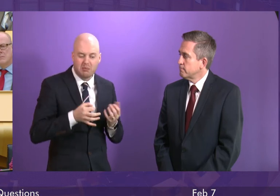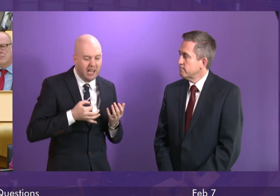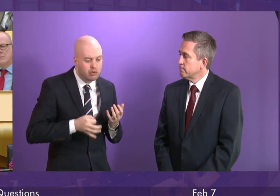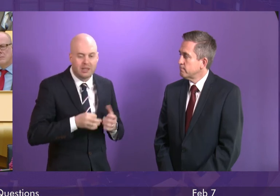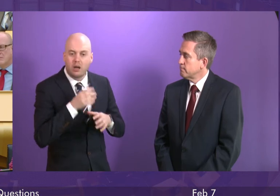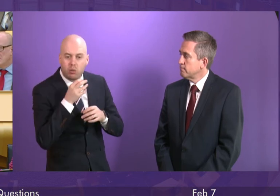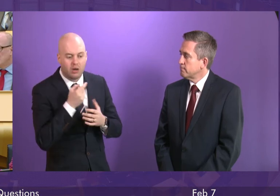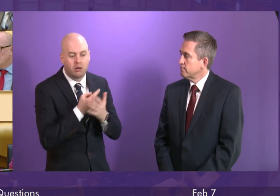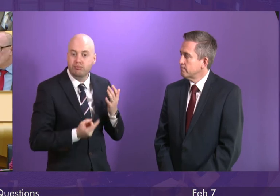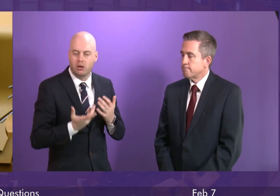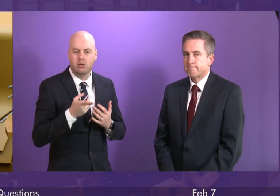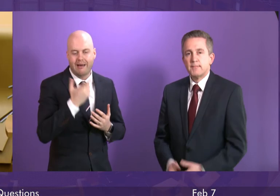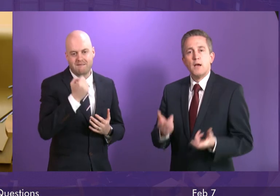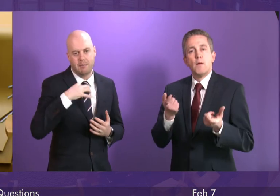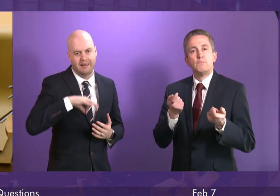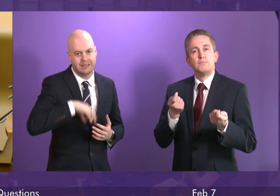and on attainment.